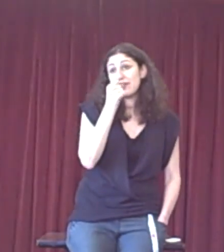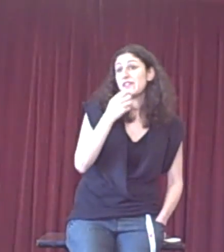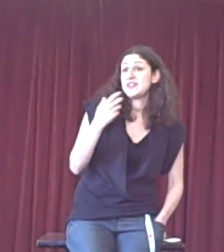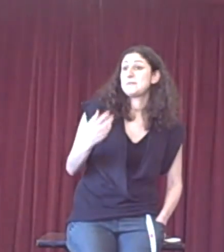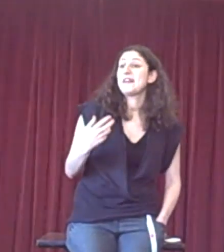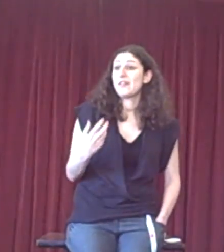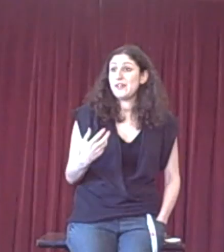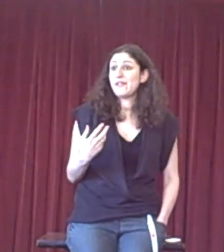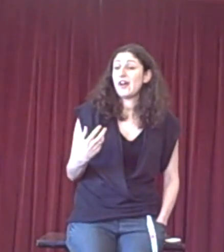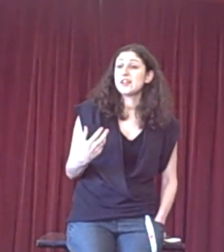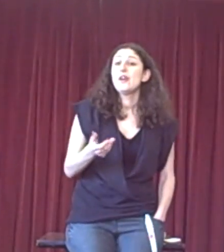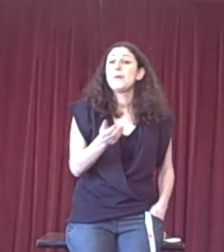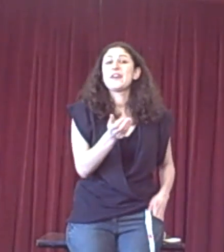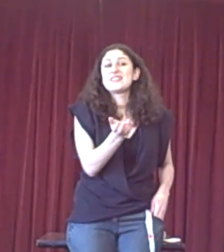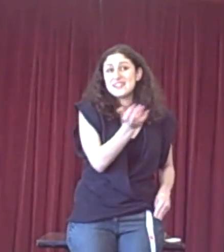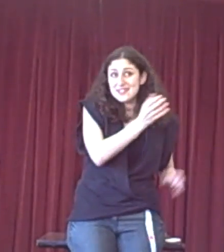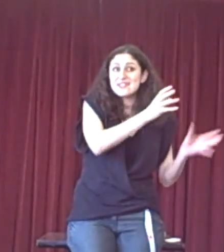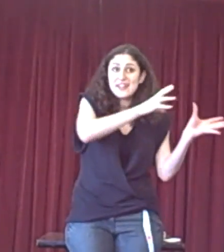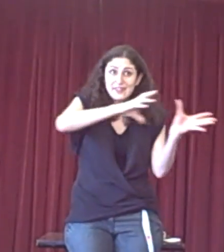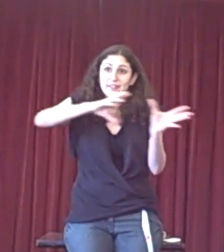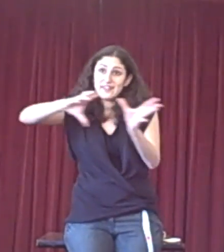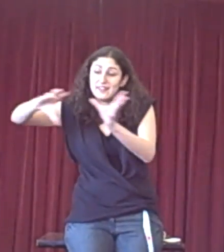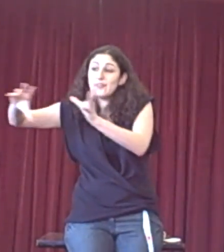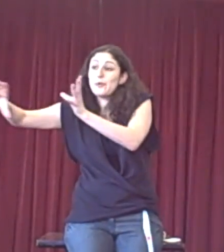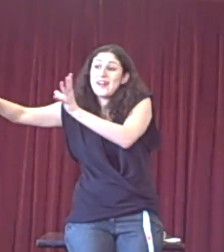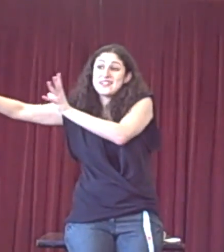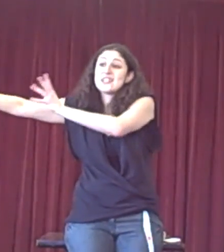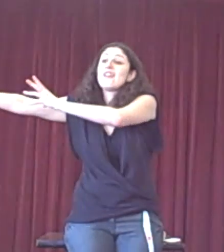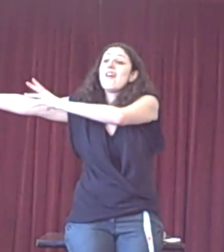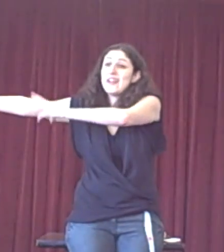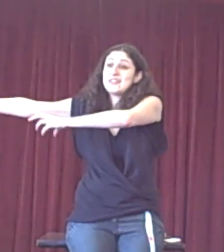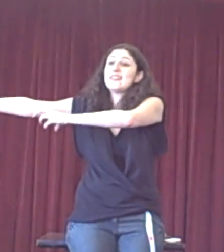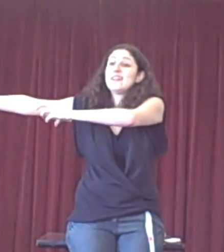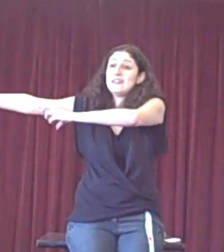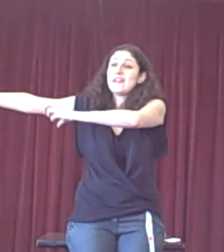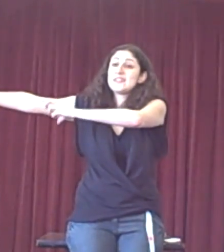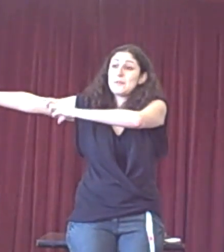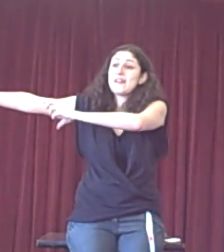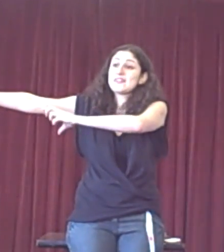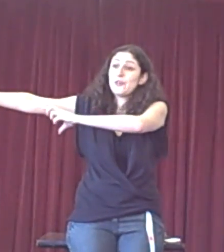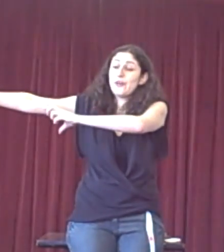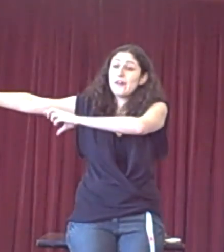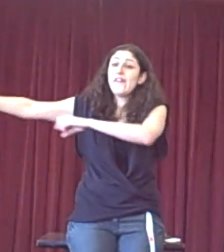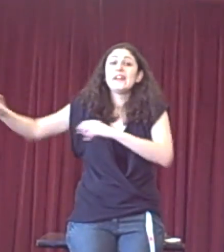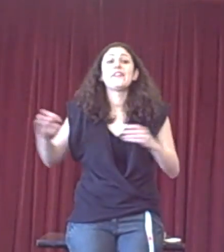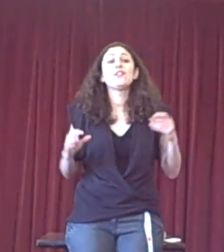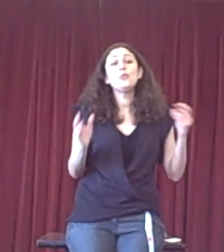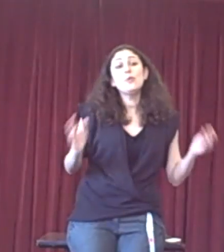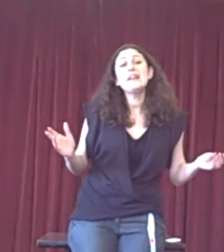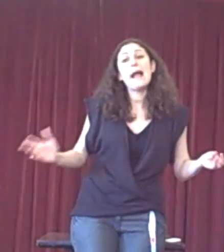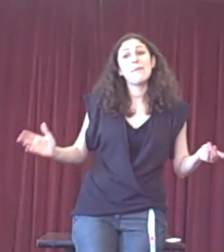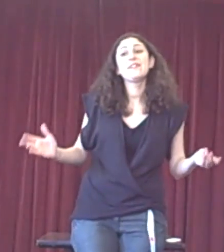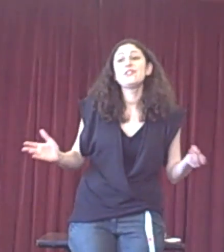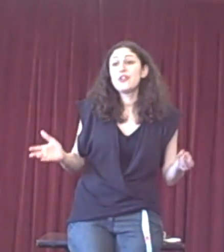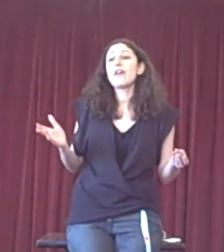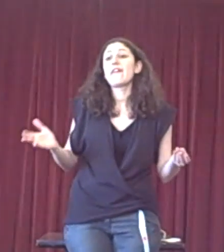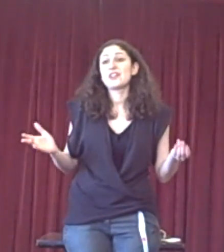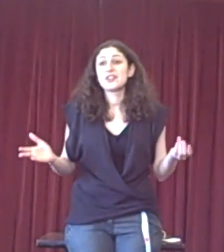the first speaker. Because it's, it's, we've had a slide as the debates. And this normally happens in two directions.